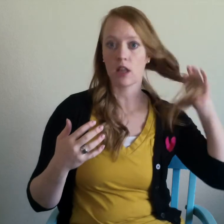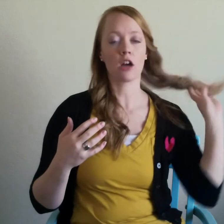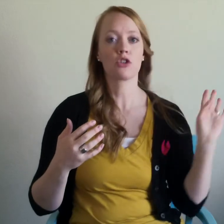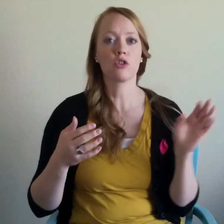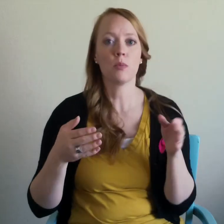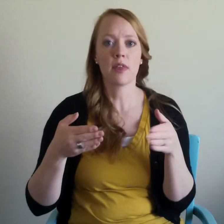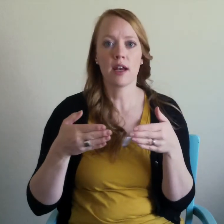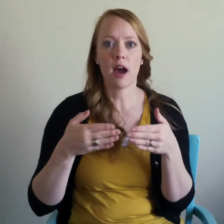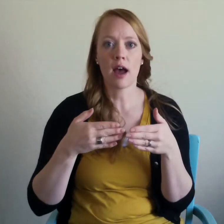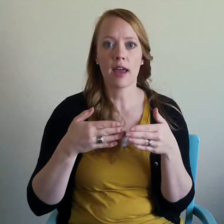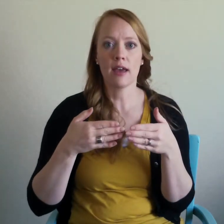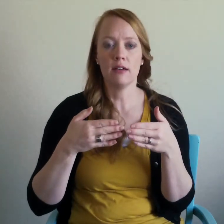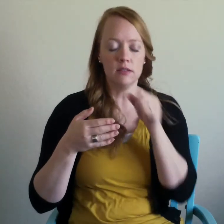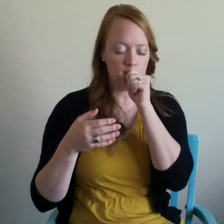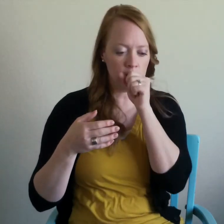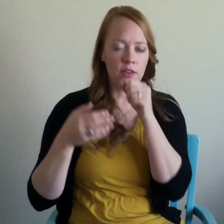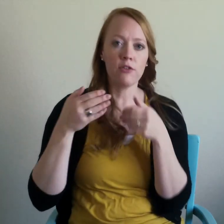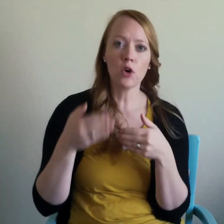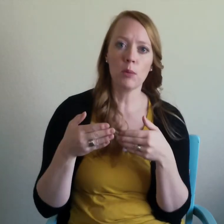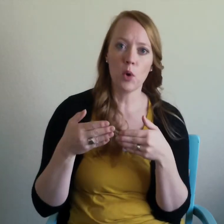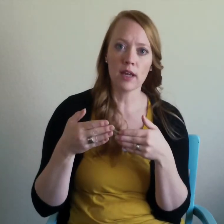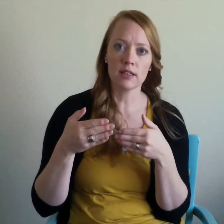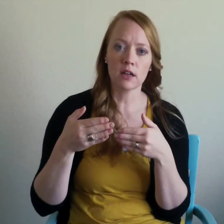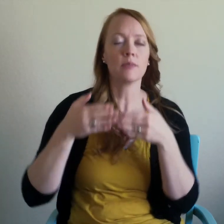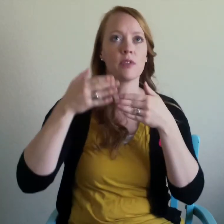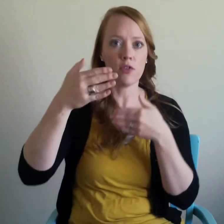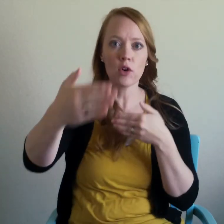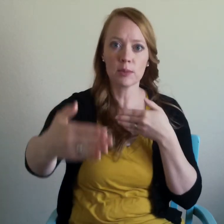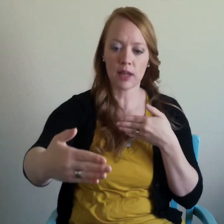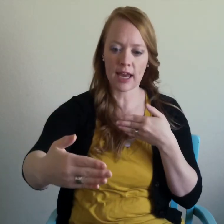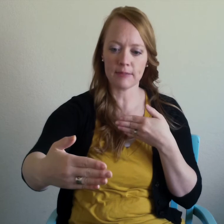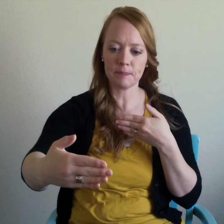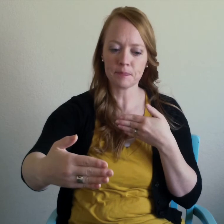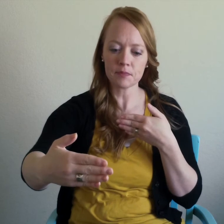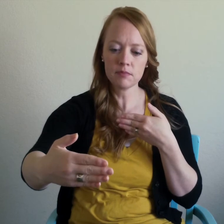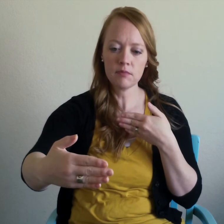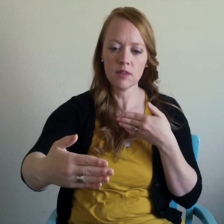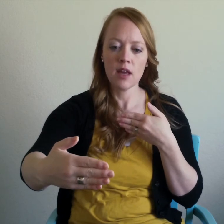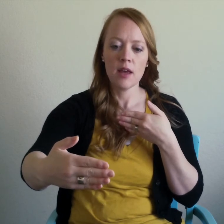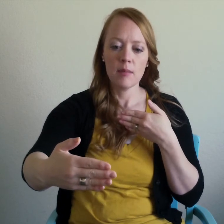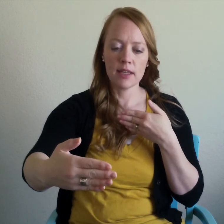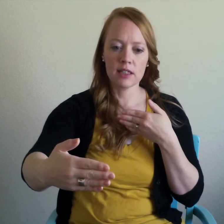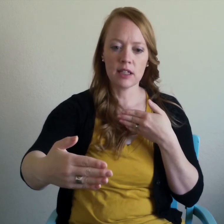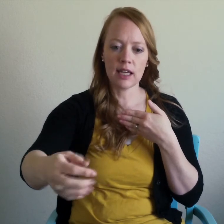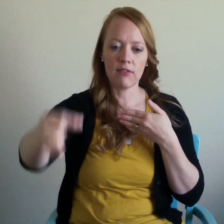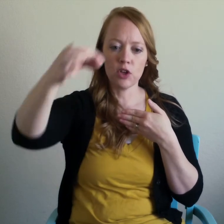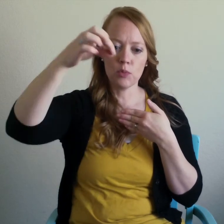it's a large group then i the focal point or the focus plane basically if you